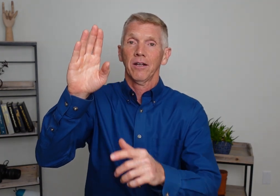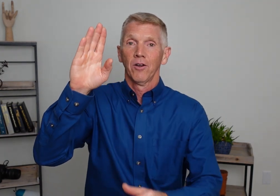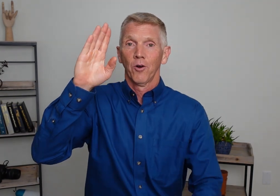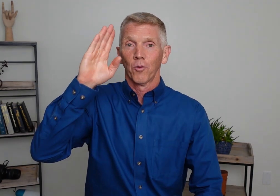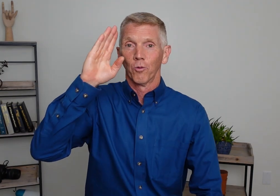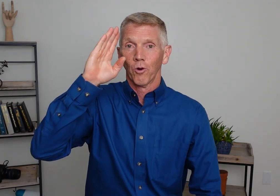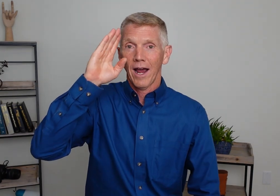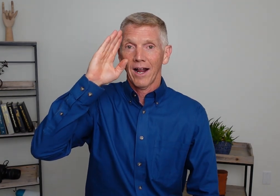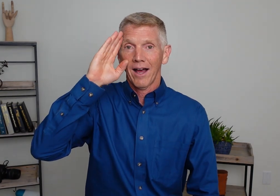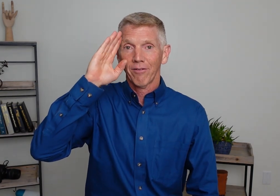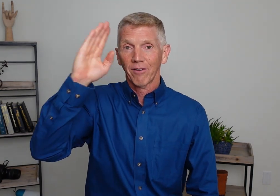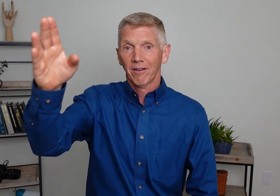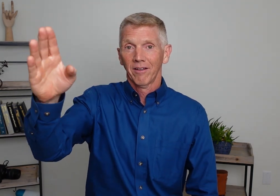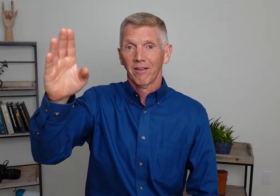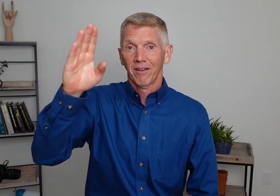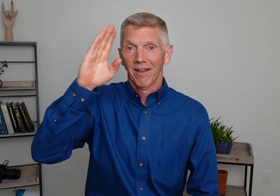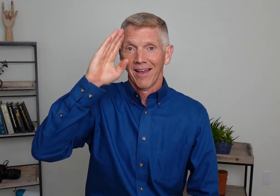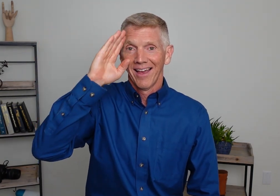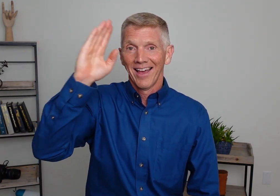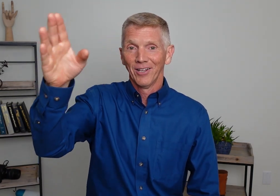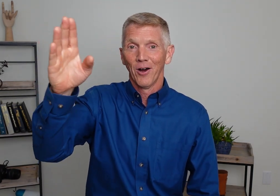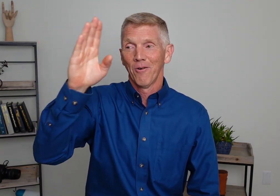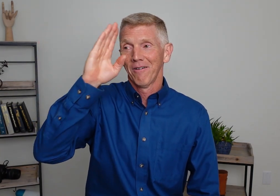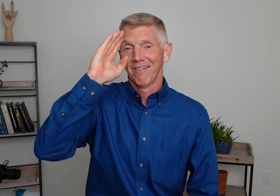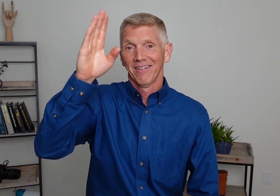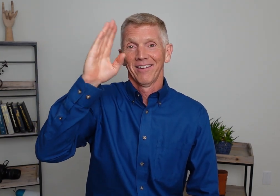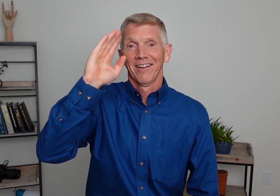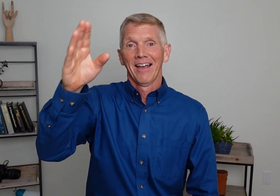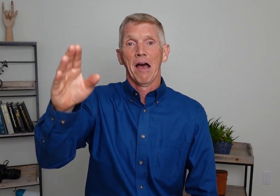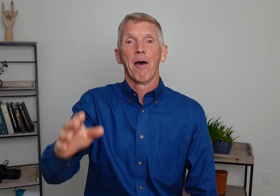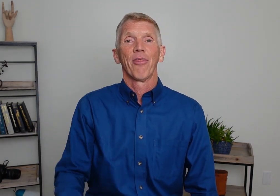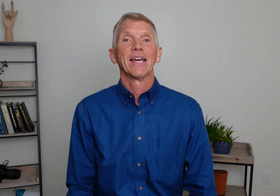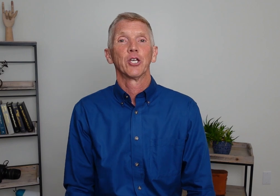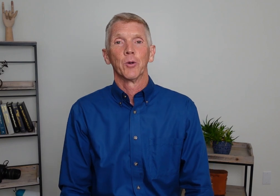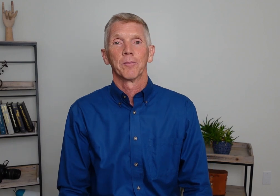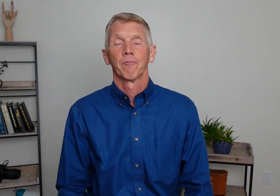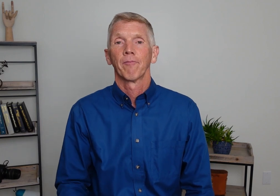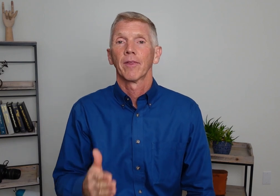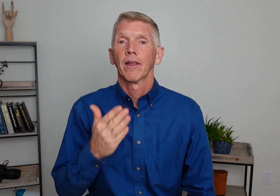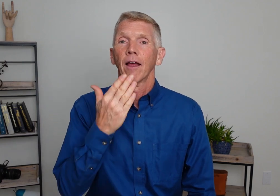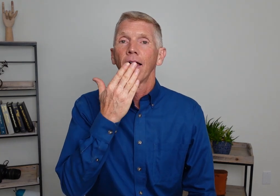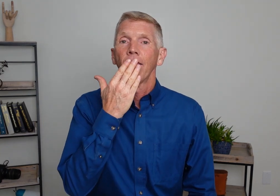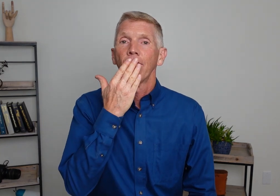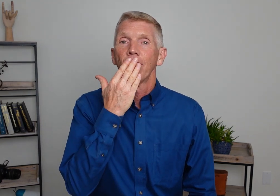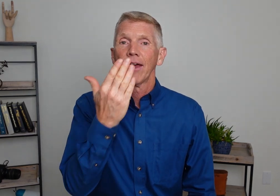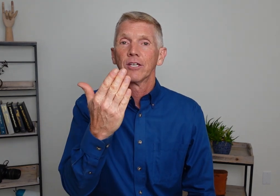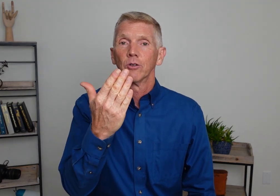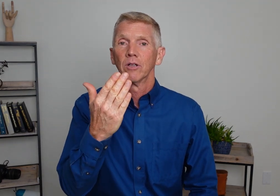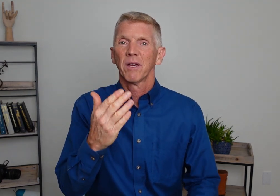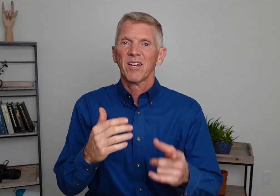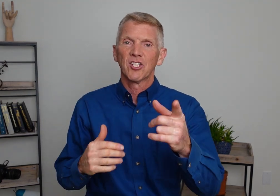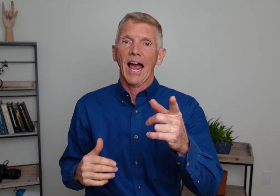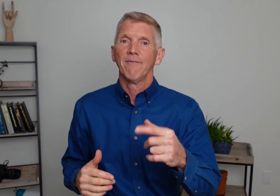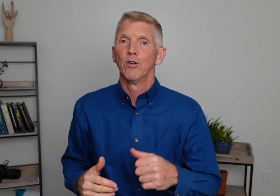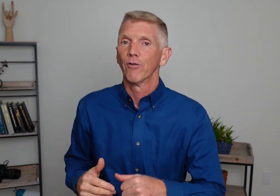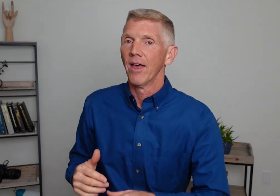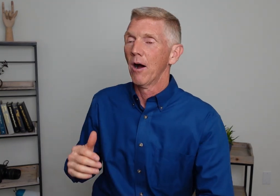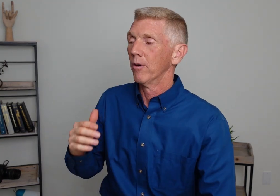right off. Hello. How about thank you. Thank you. Maybe a side view for that one.